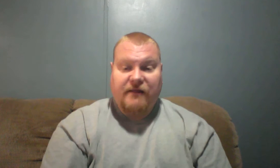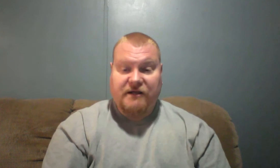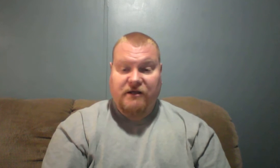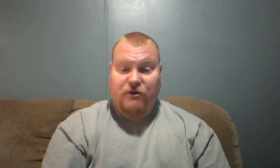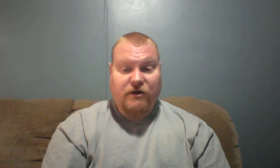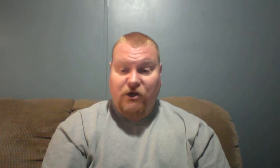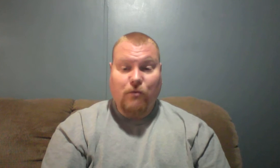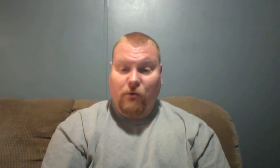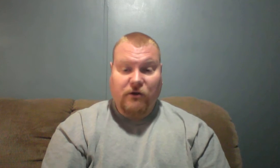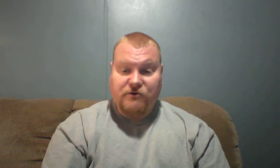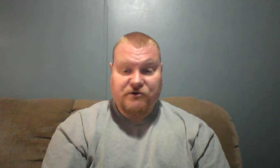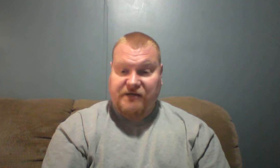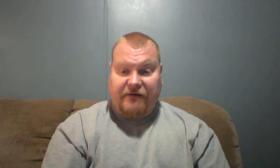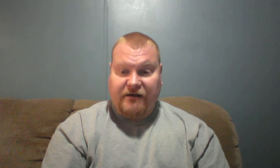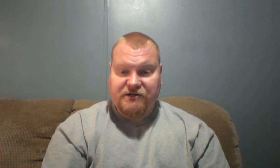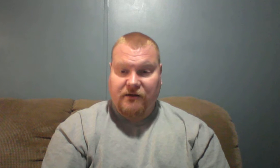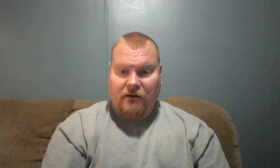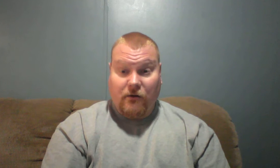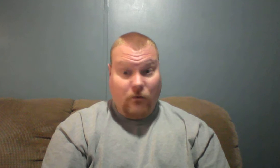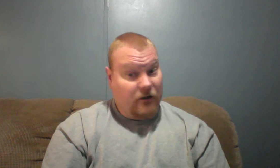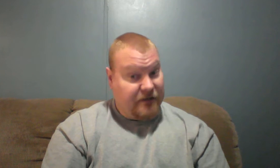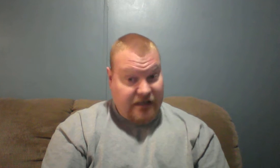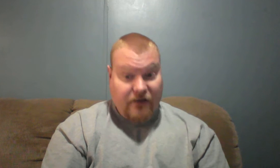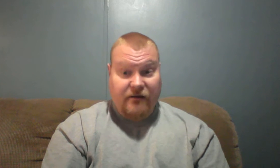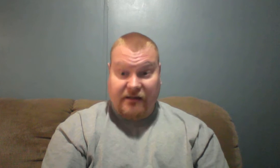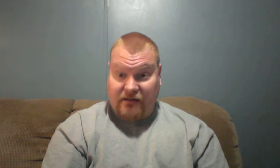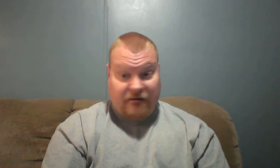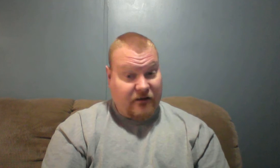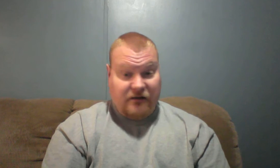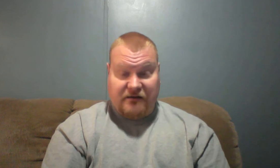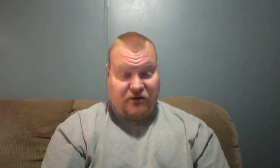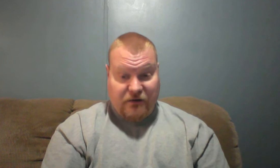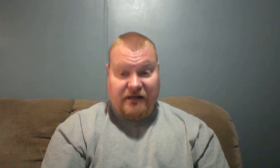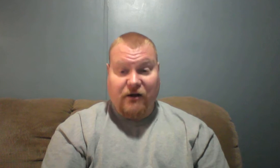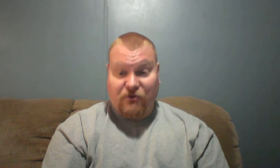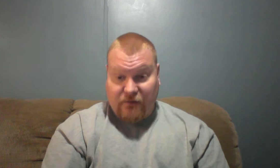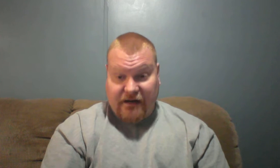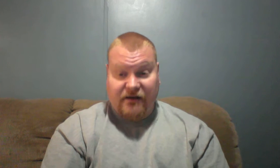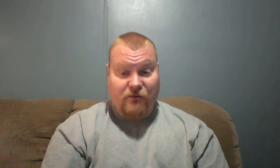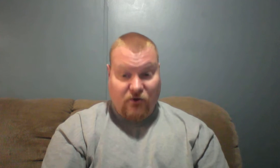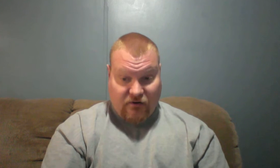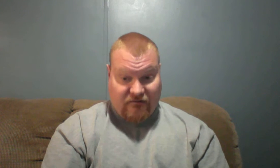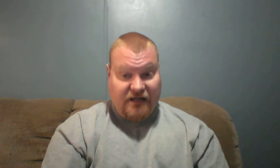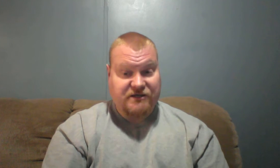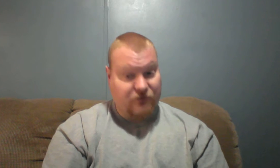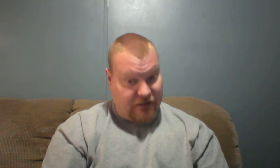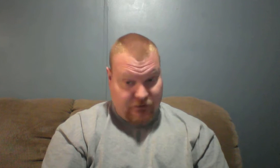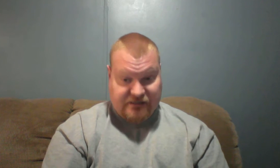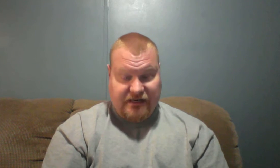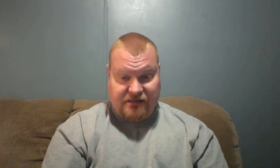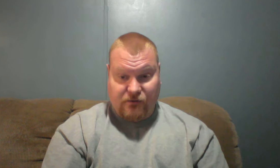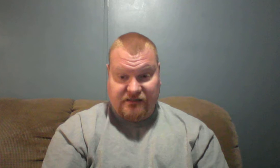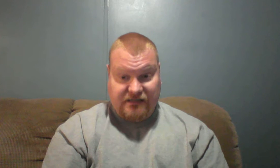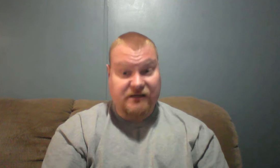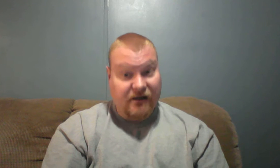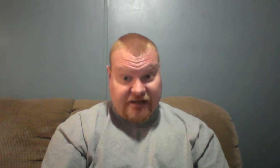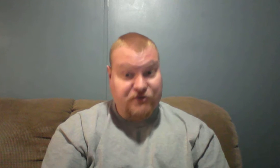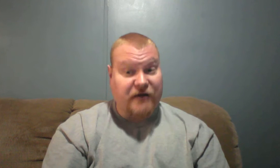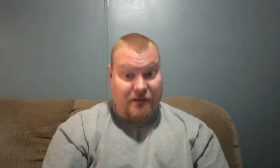that you, you won't lose your salvation. Well, let me tell you, you need to go into the book of revelation and read what it says when it says that your name will